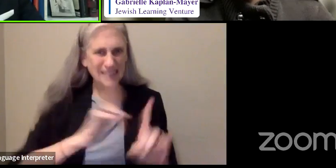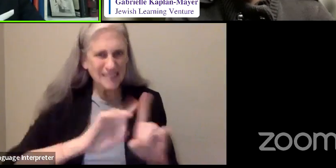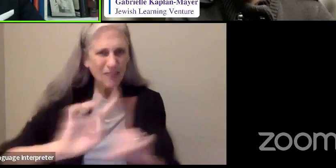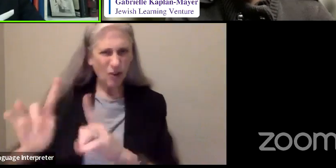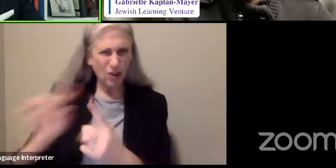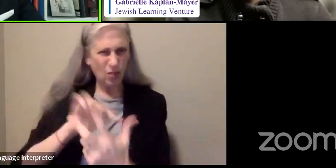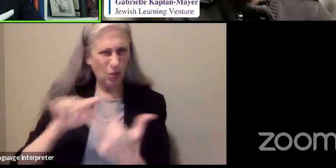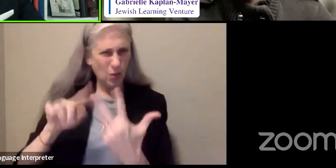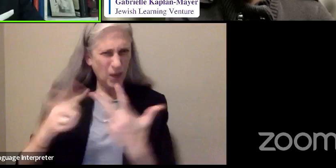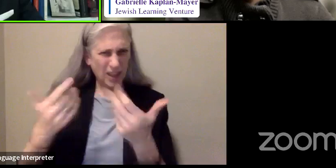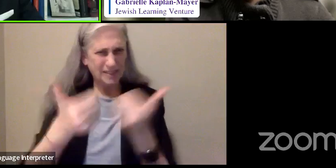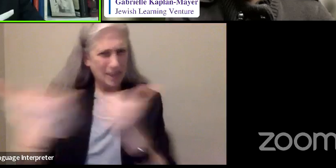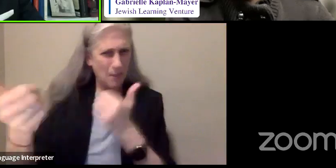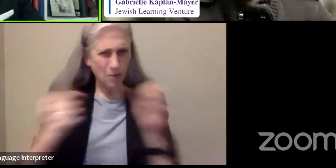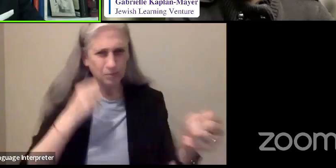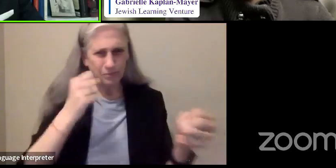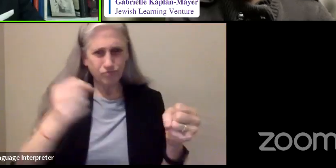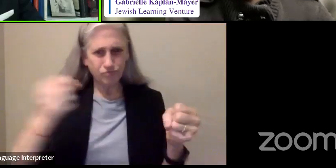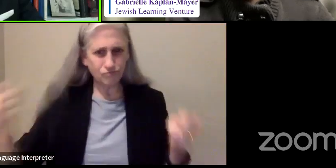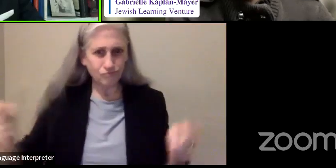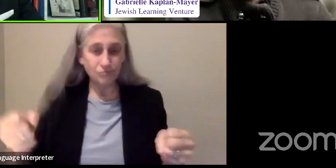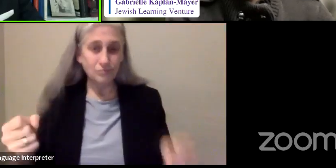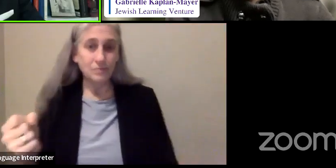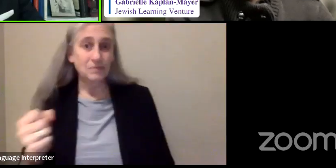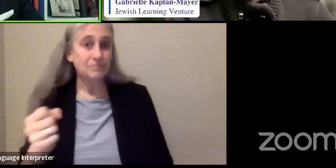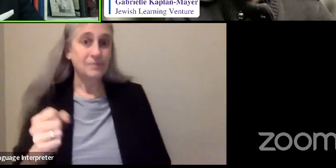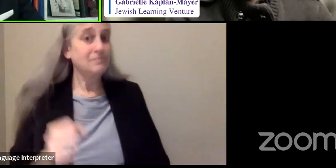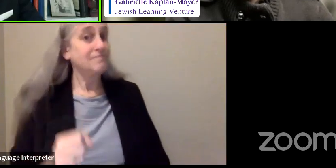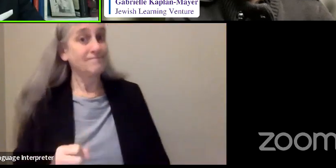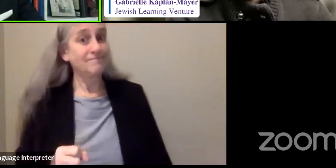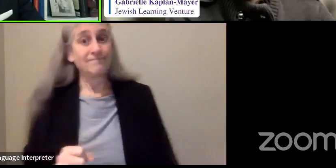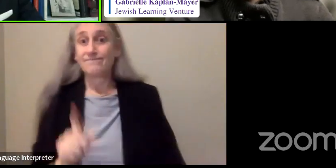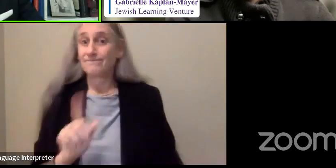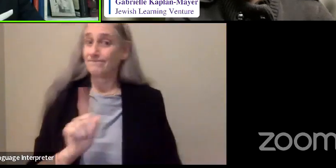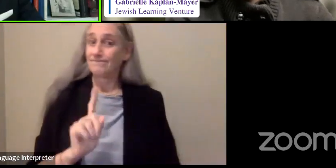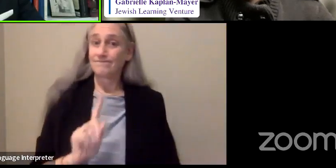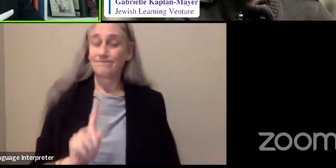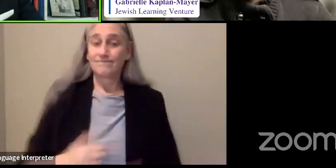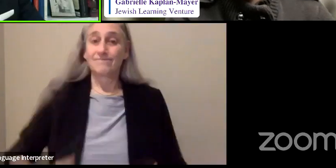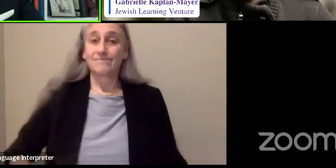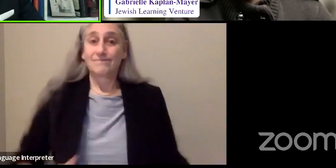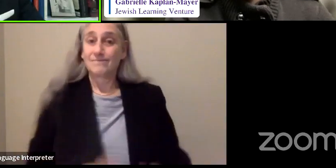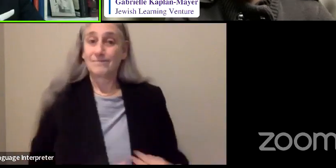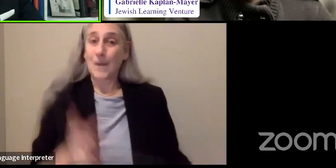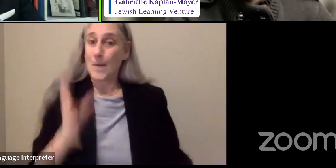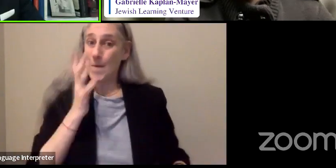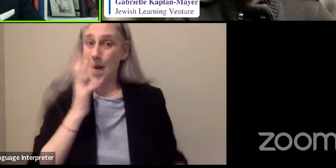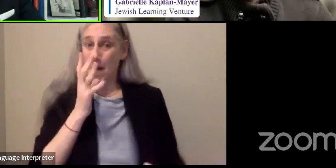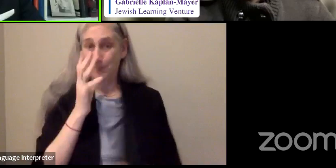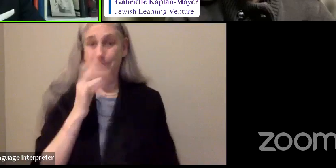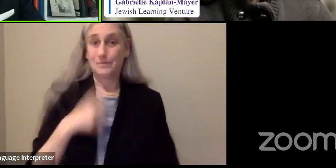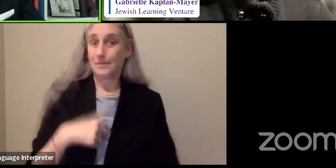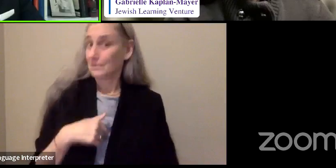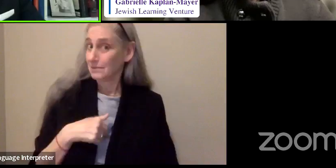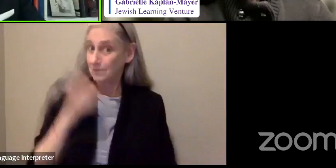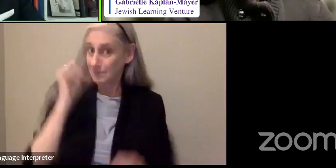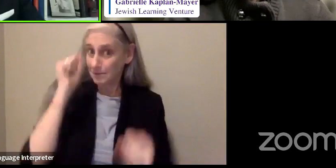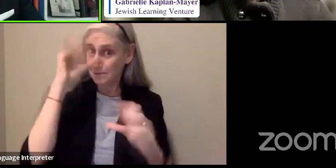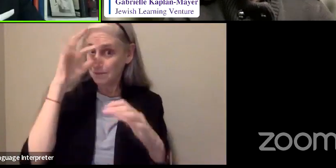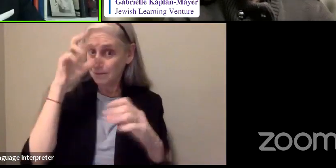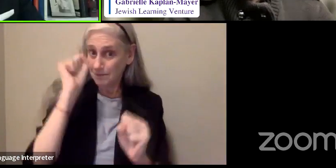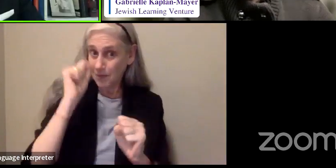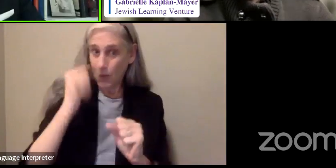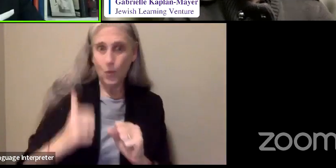That was not a good point to make to my mother. She would never